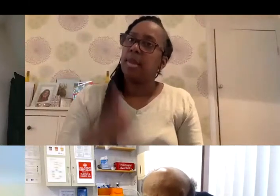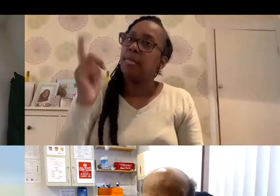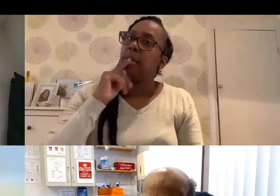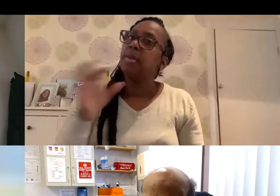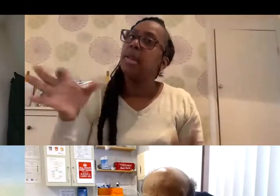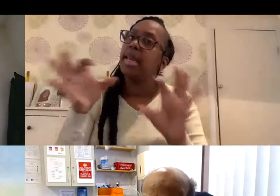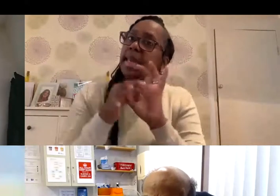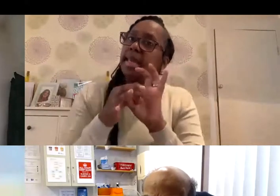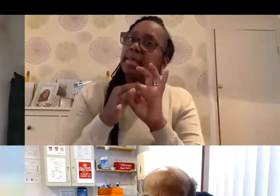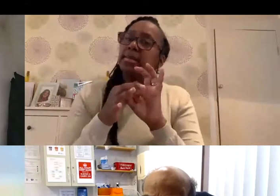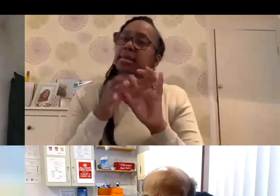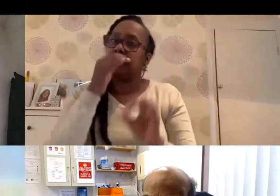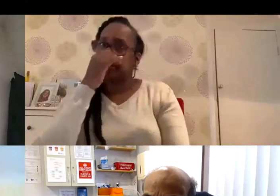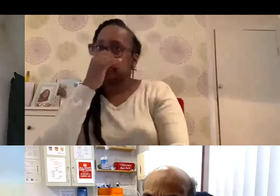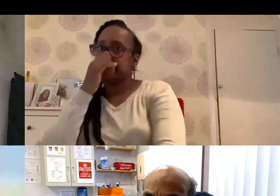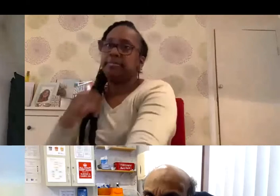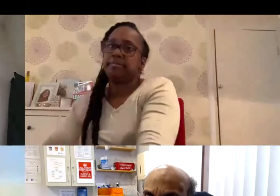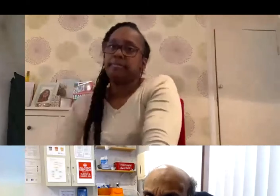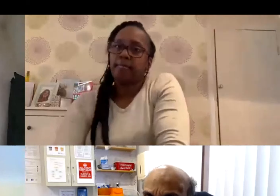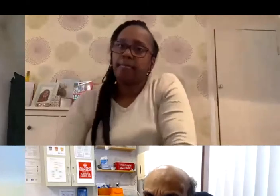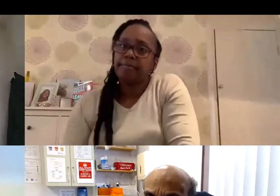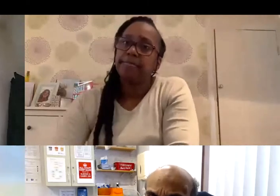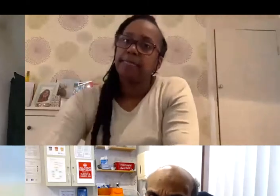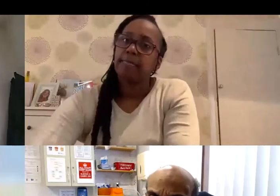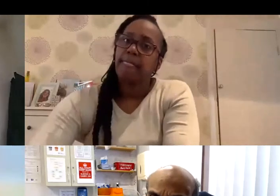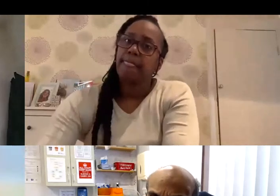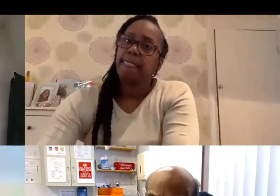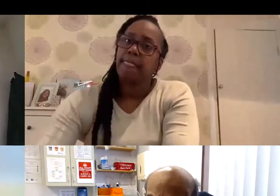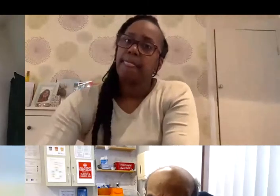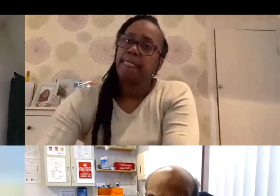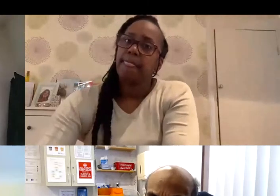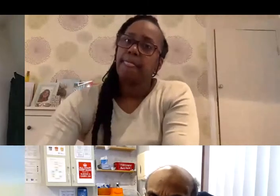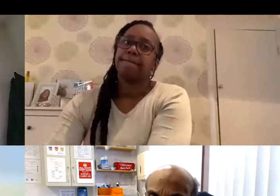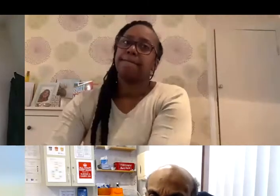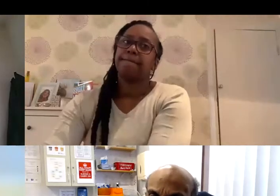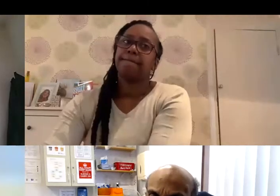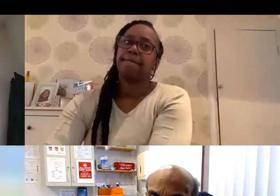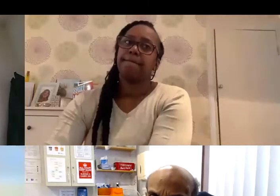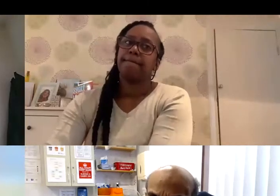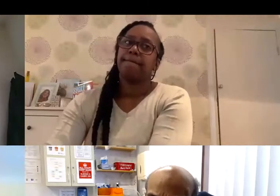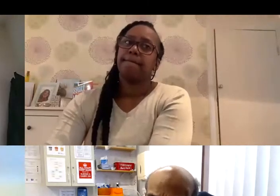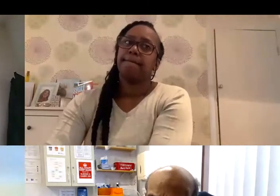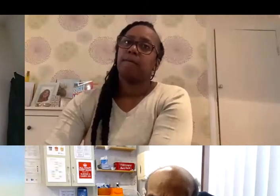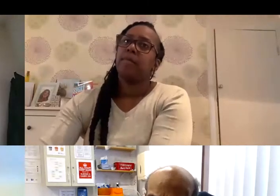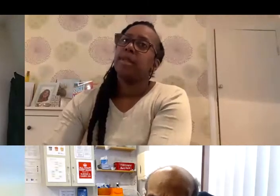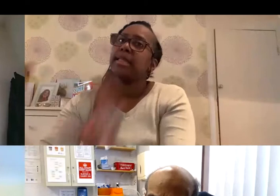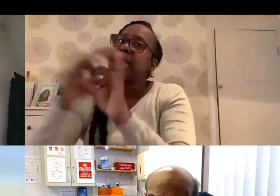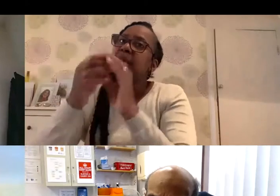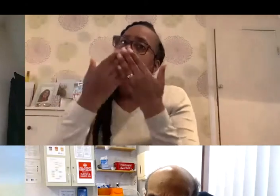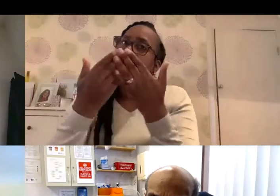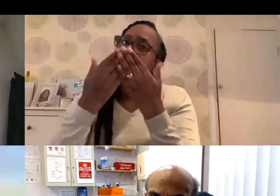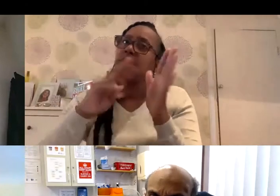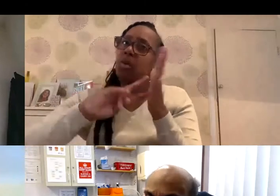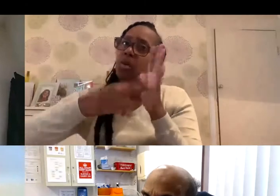so thank you, Sayama. Apologies if I'm mispronouncing. Oh, thank you. Yeah. So links from Muslim organizations explaining